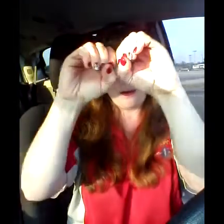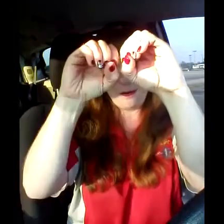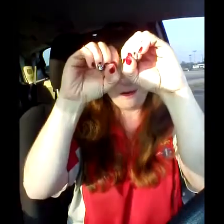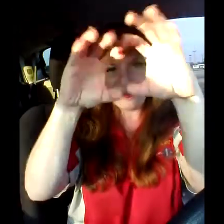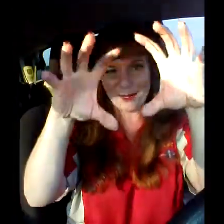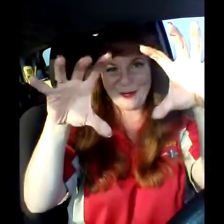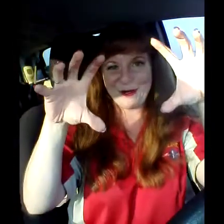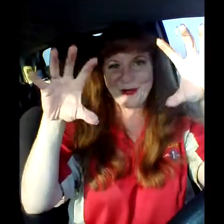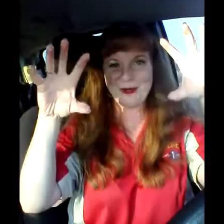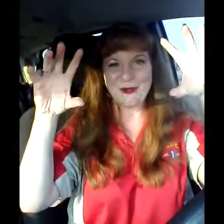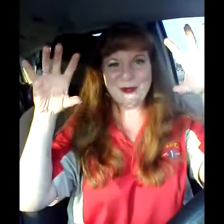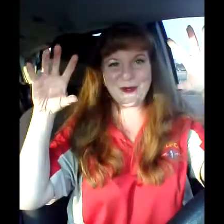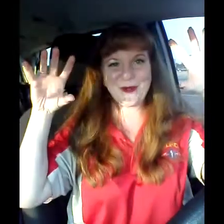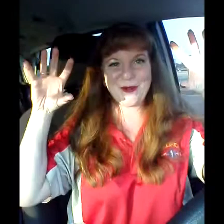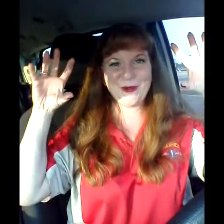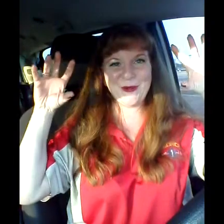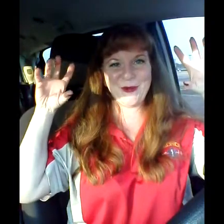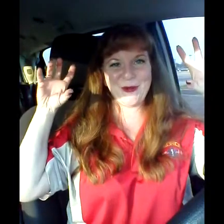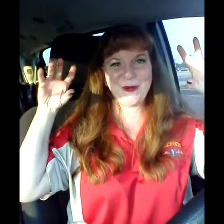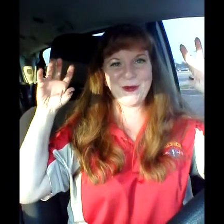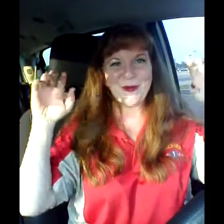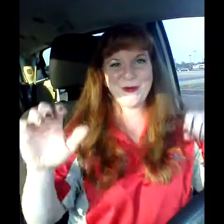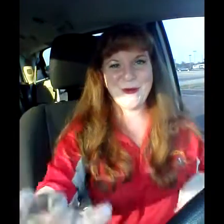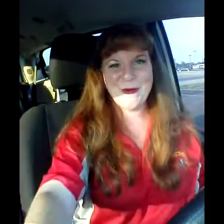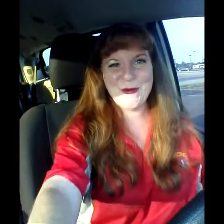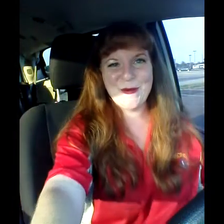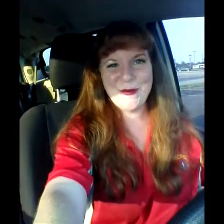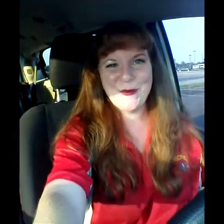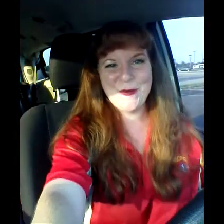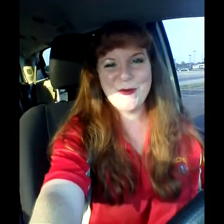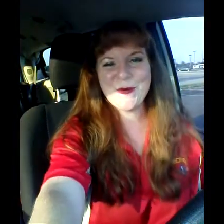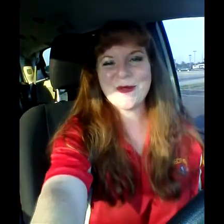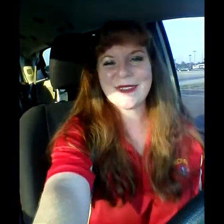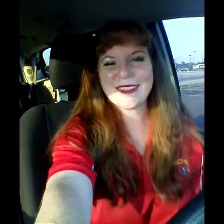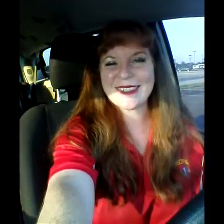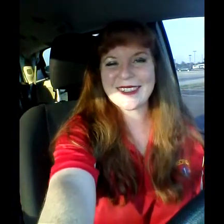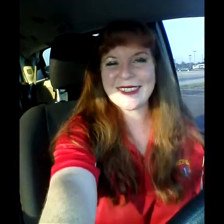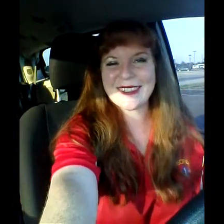so All my people don't Things to I I What You